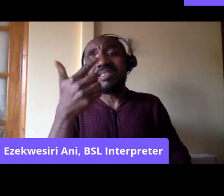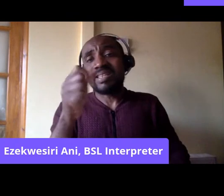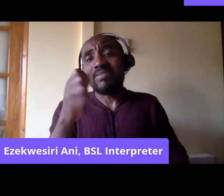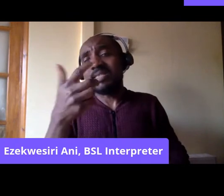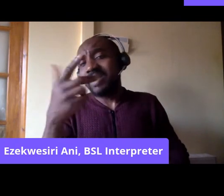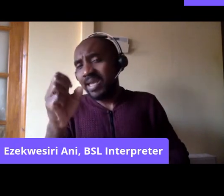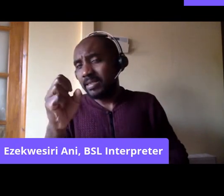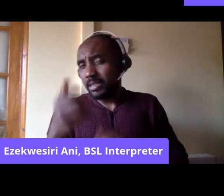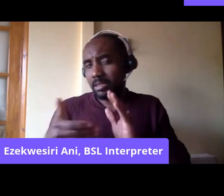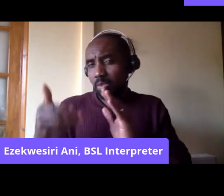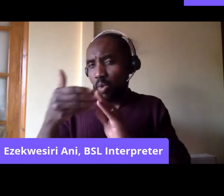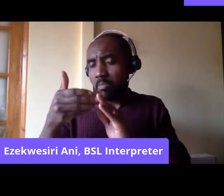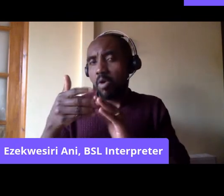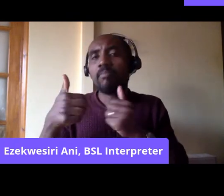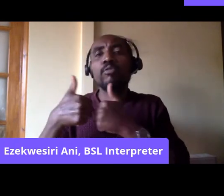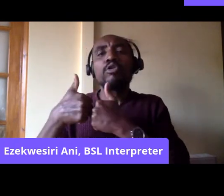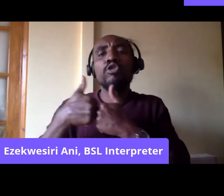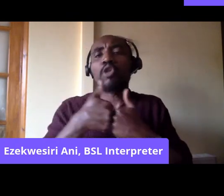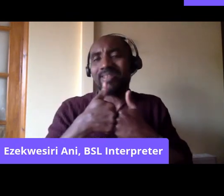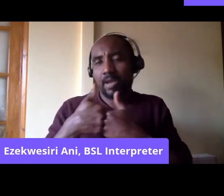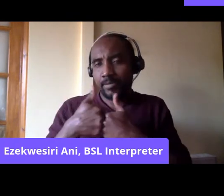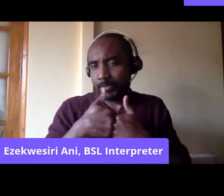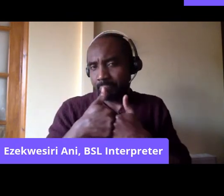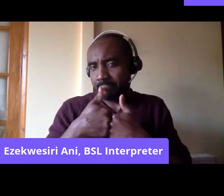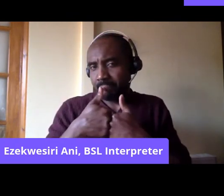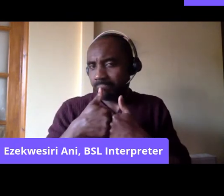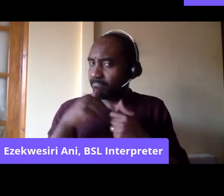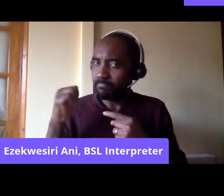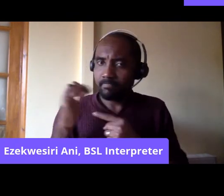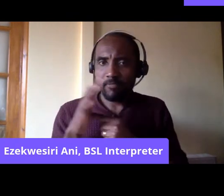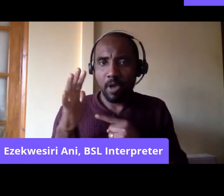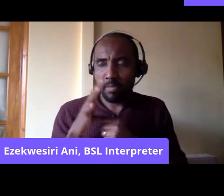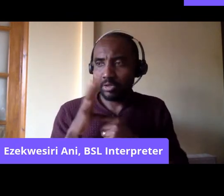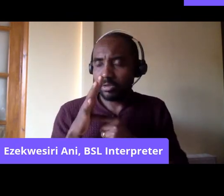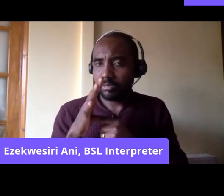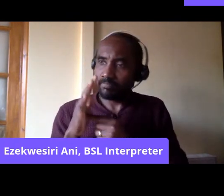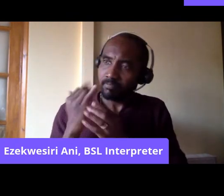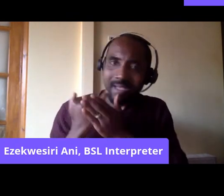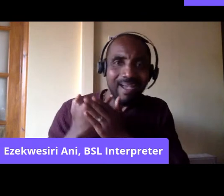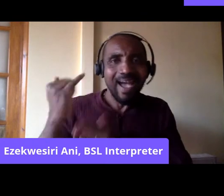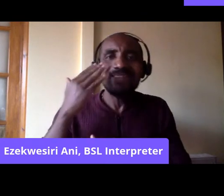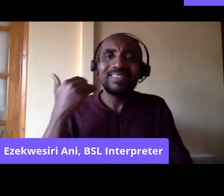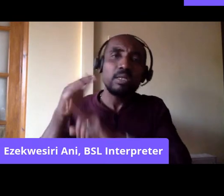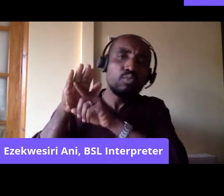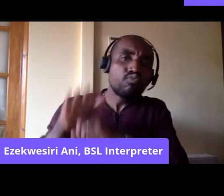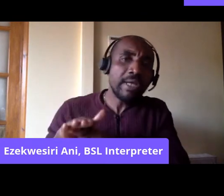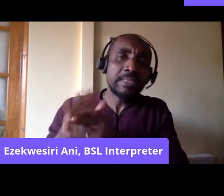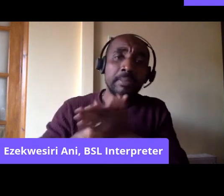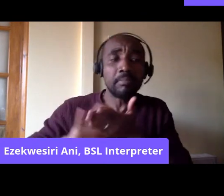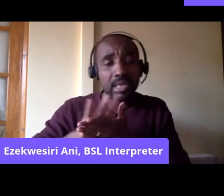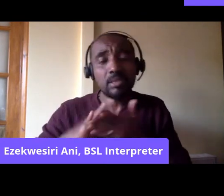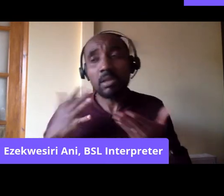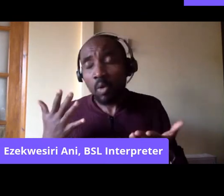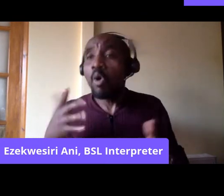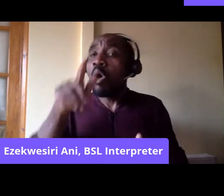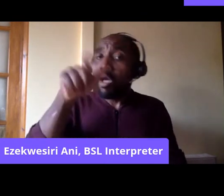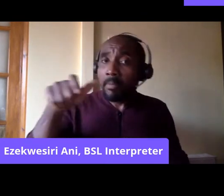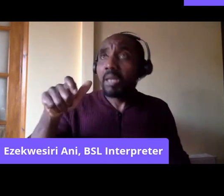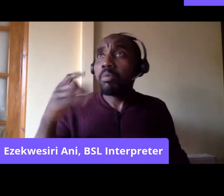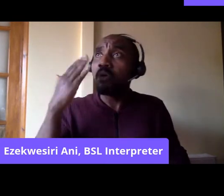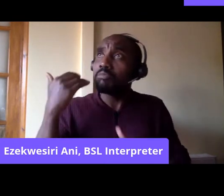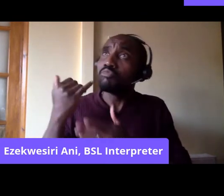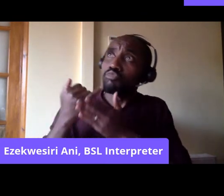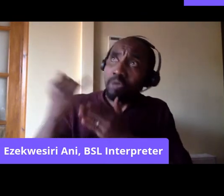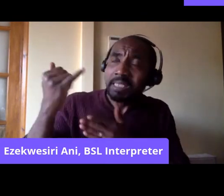another thing, and that is solidarity. See, the very idea of anti-racism, it's not that we believe that these races that we are